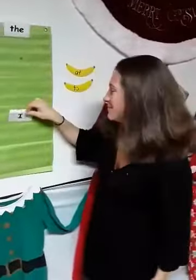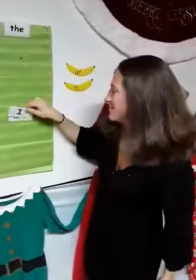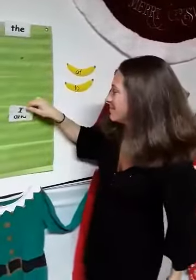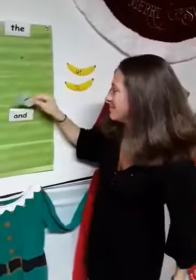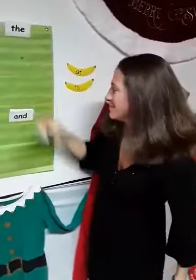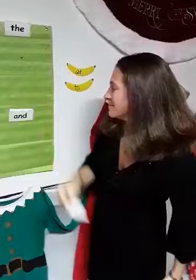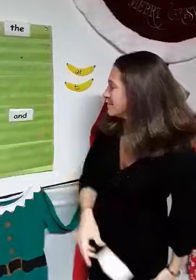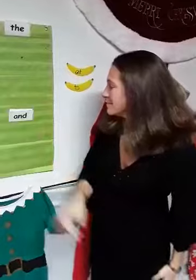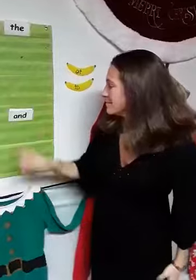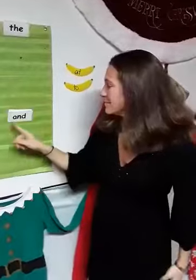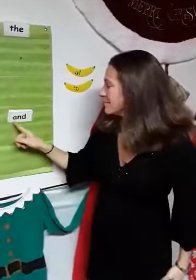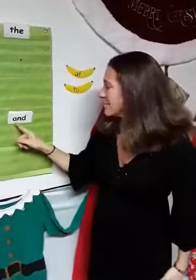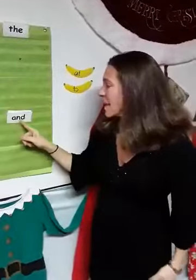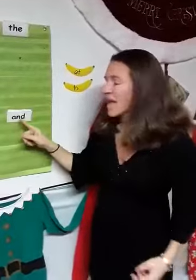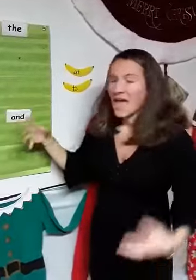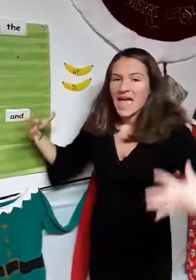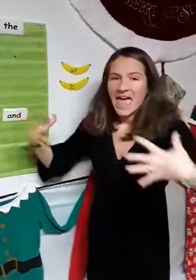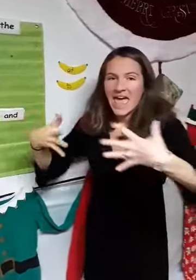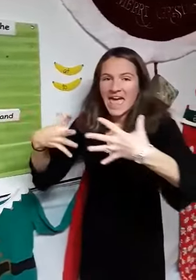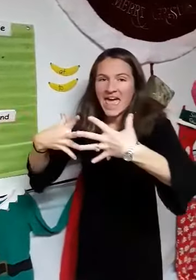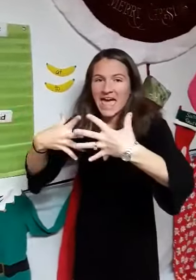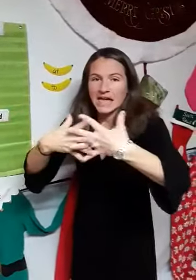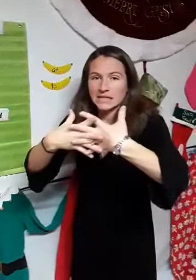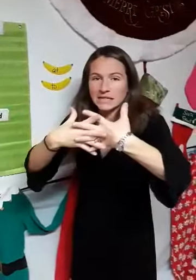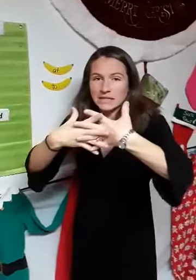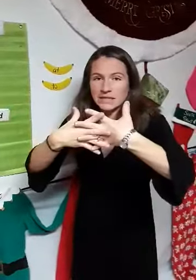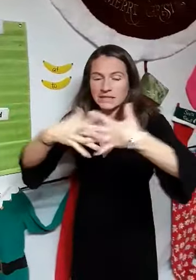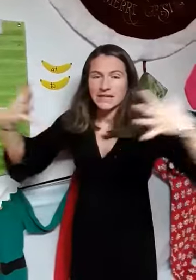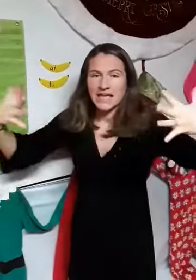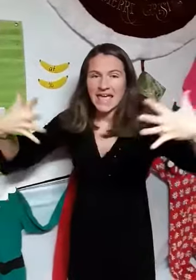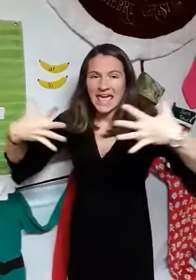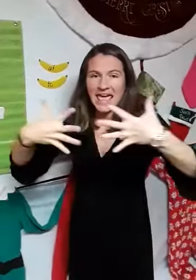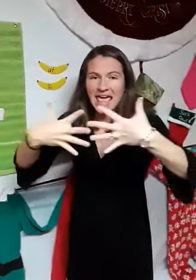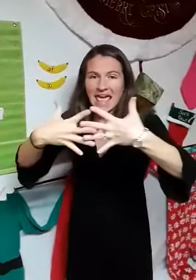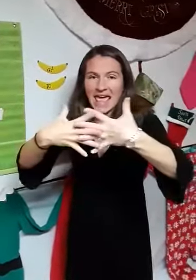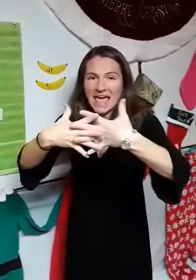and, and.